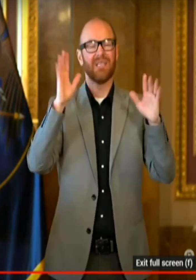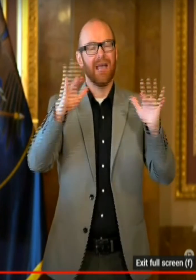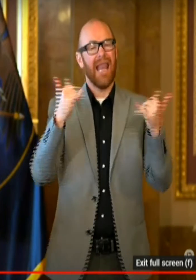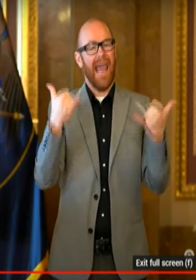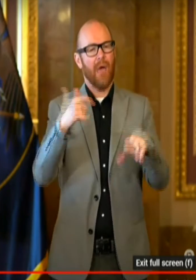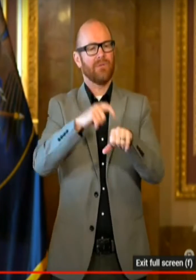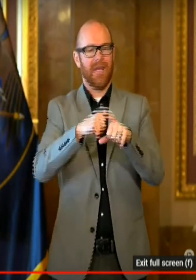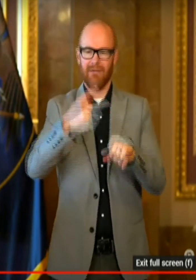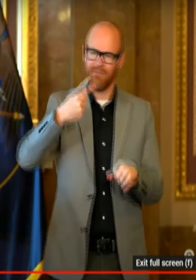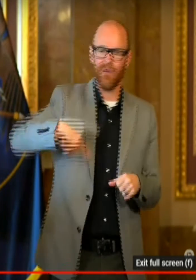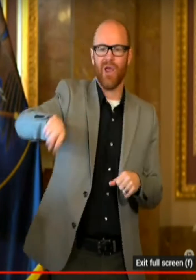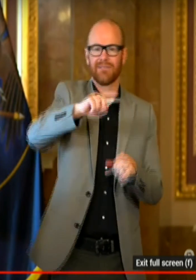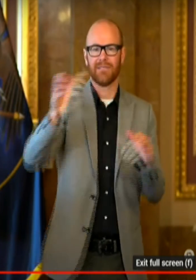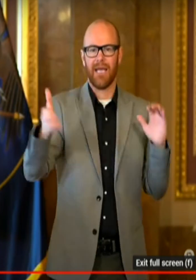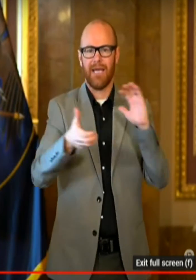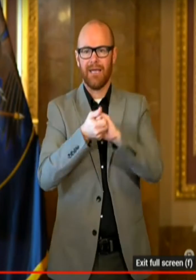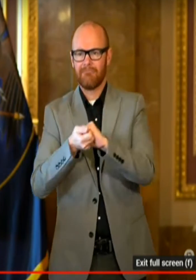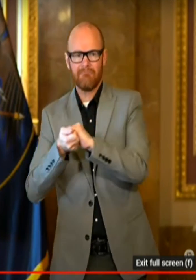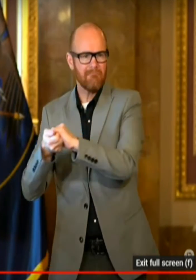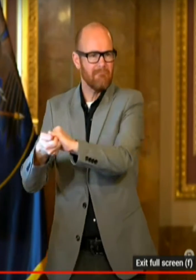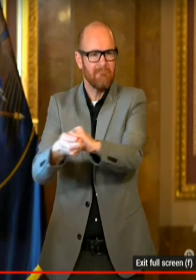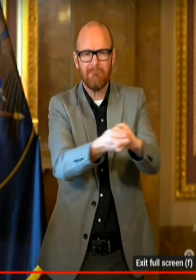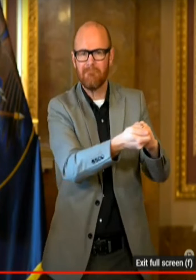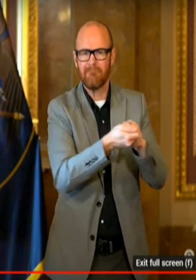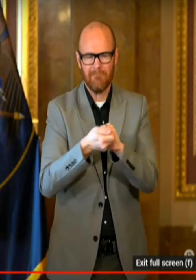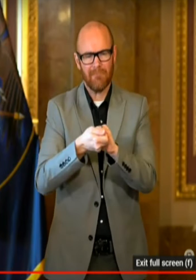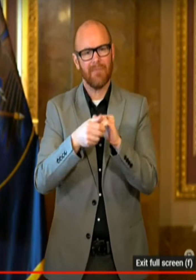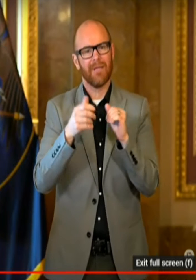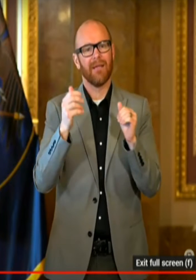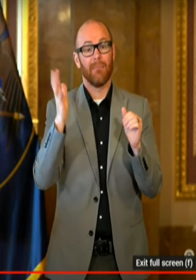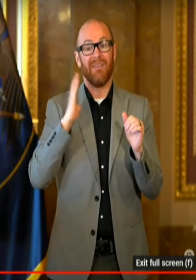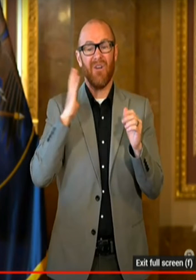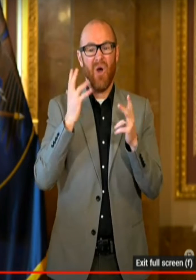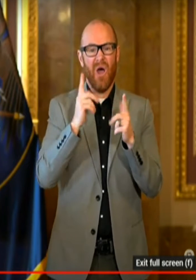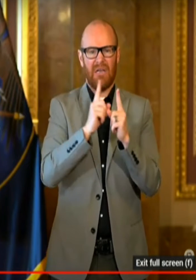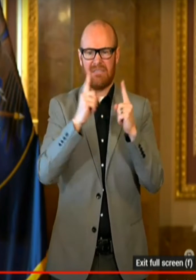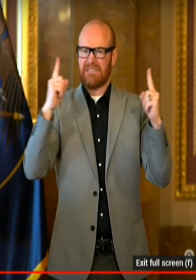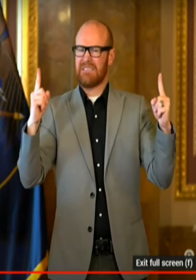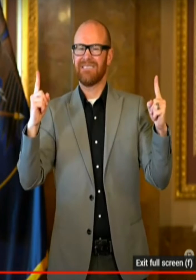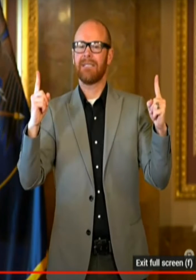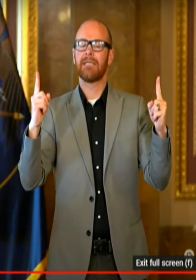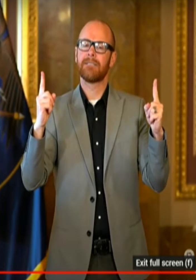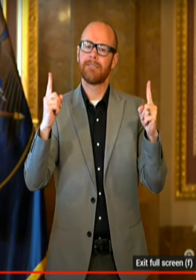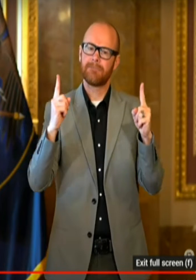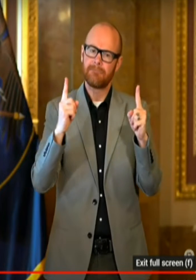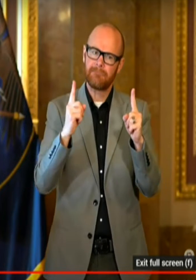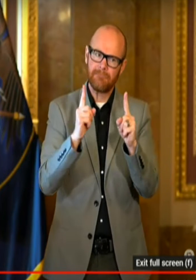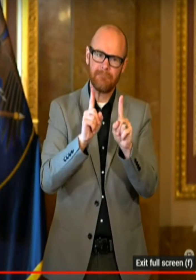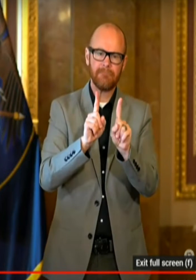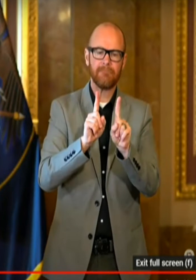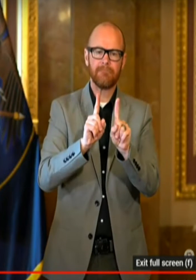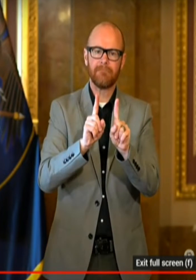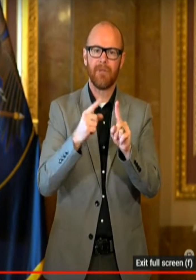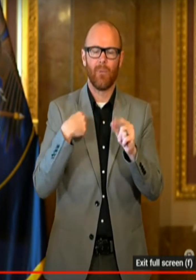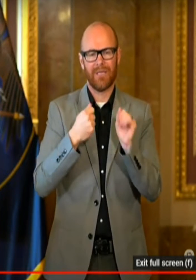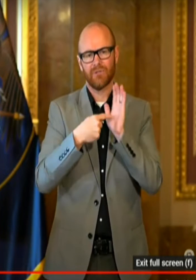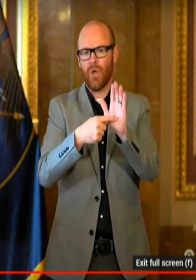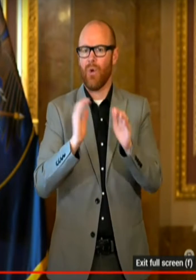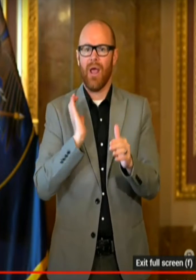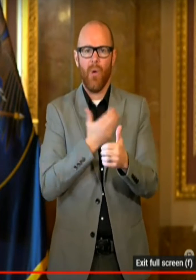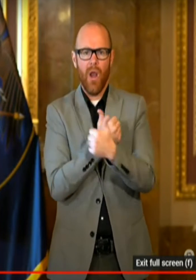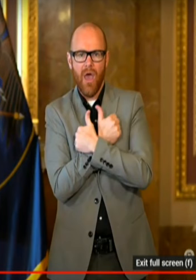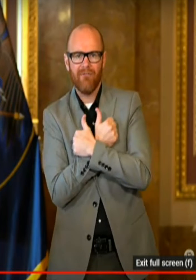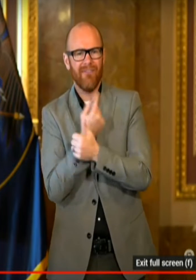fellow Utahns, that we can heal some of those divides, that we can show our love for our fellow citizens,